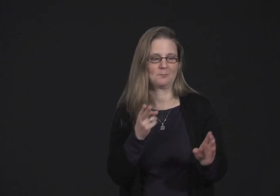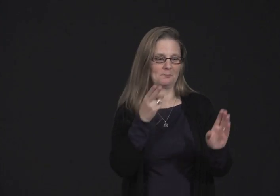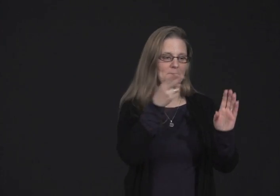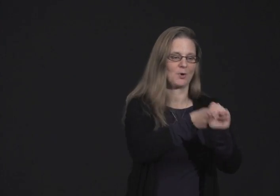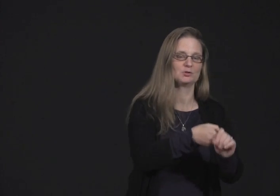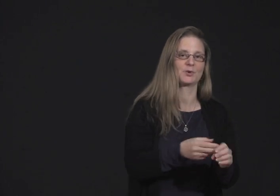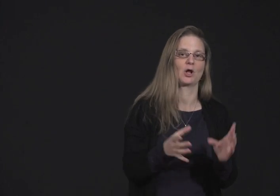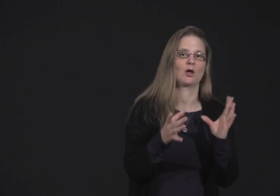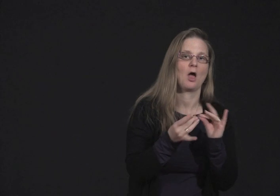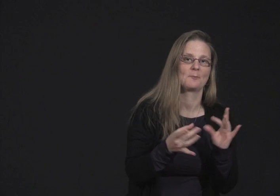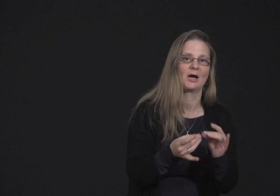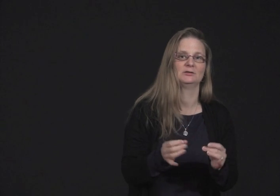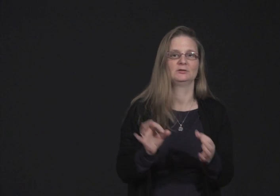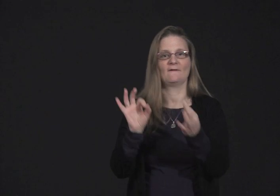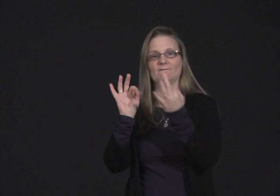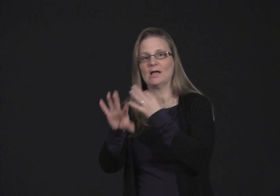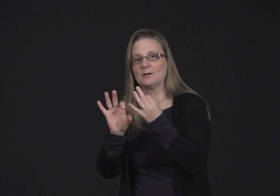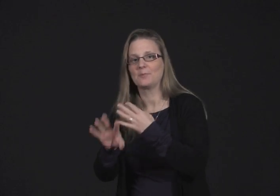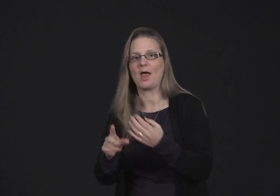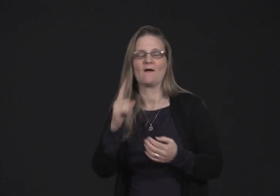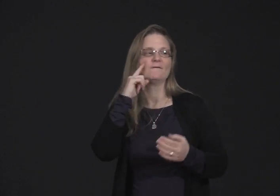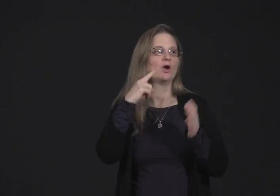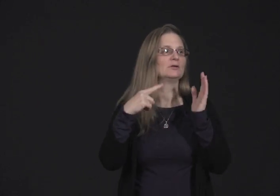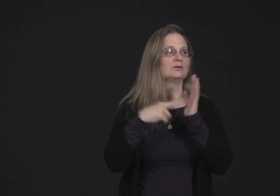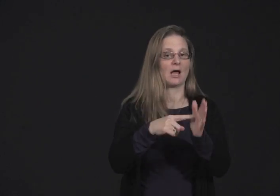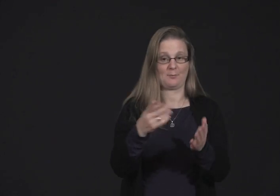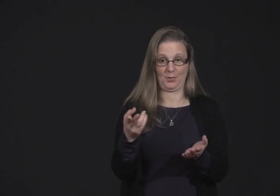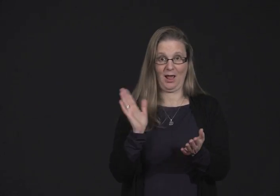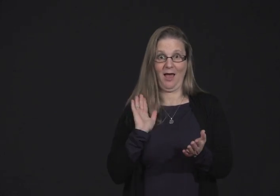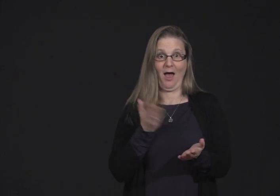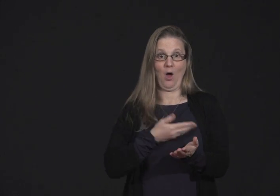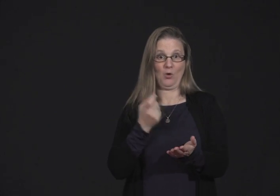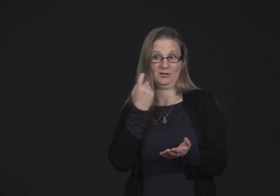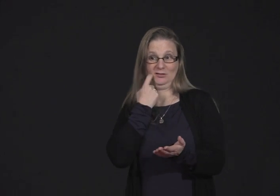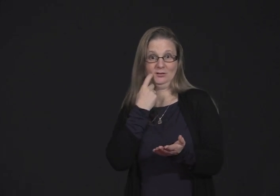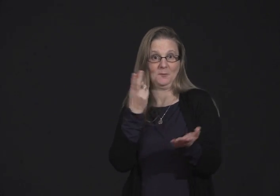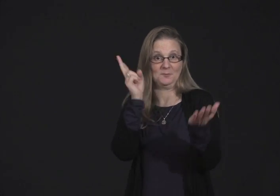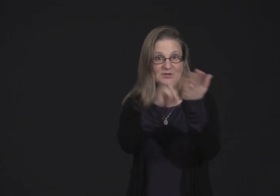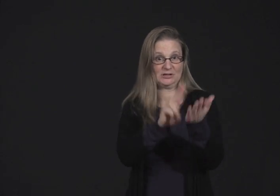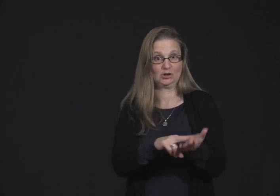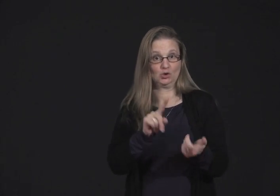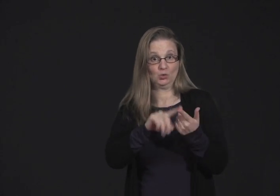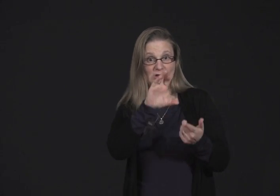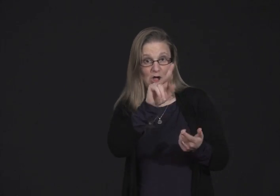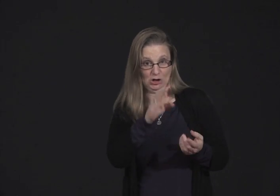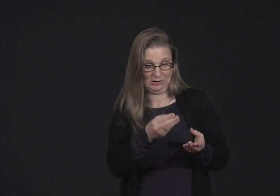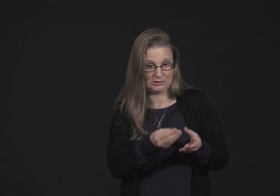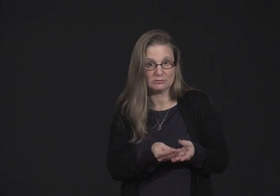participation of comments, feedback. So, for example, with our recent petition to the CRTC